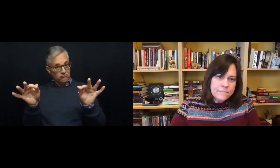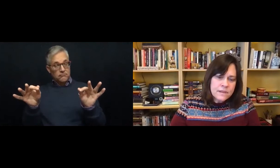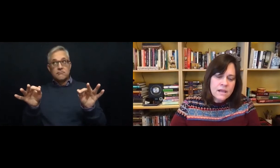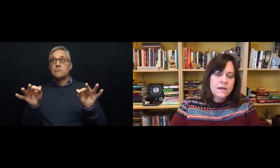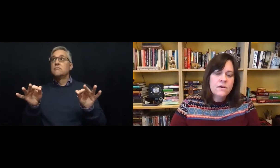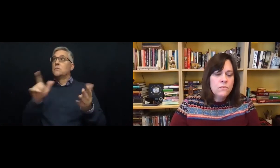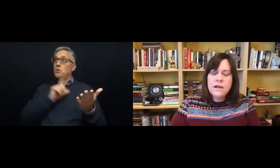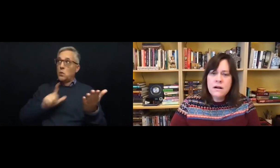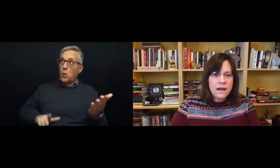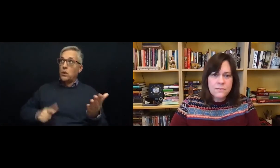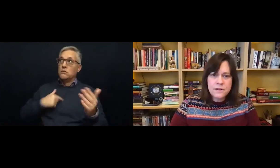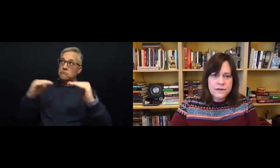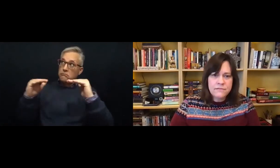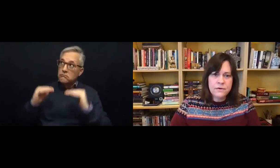we are not worthy of you.